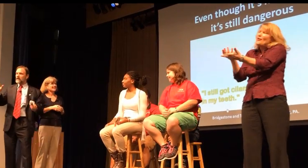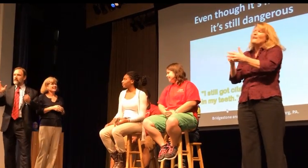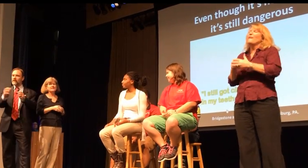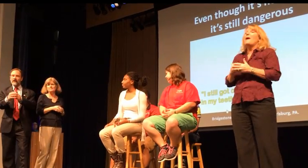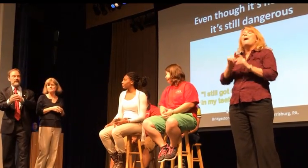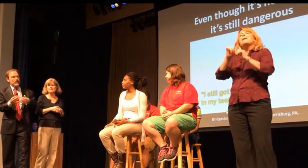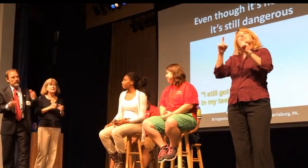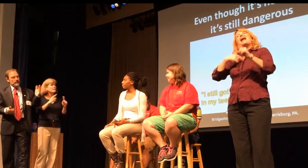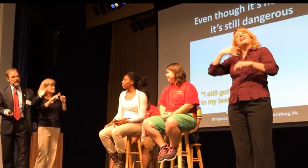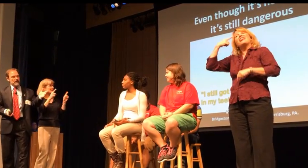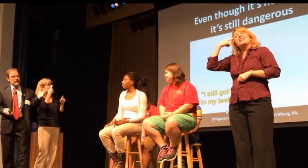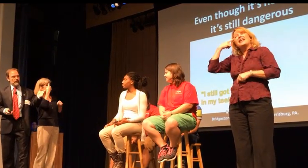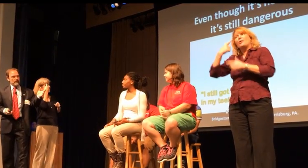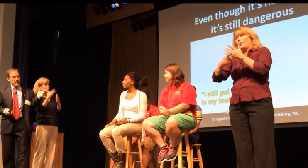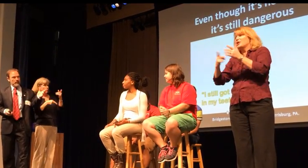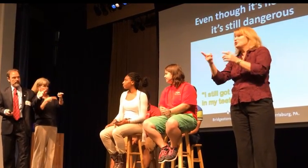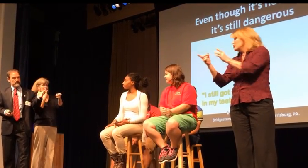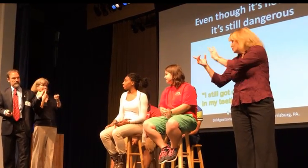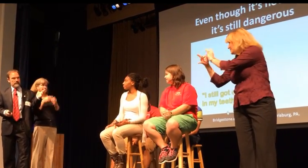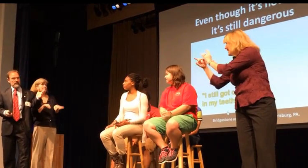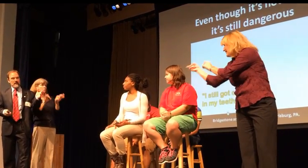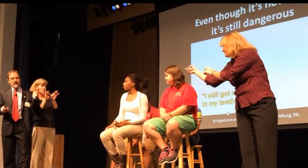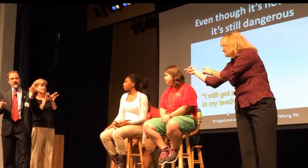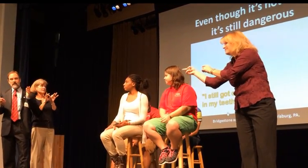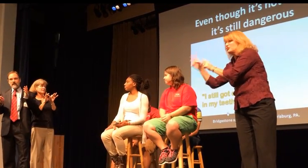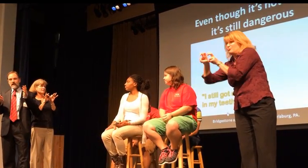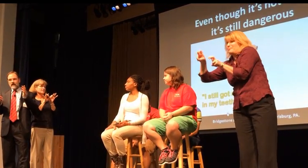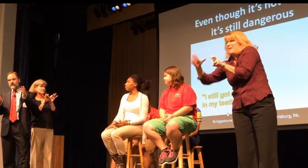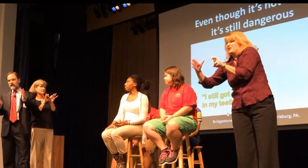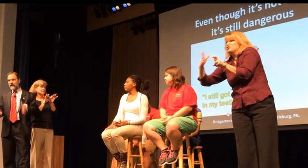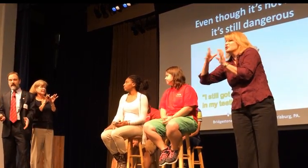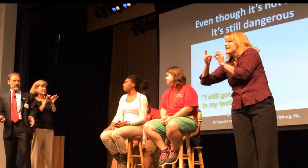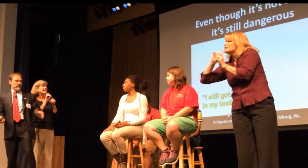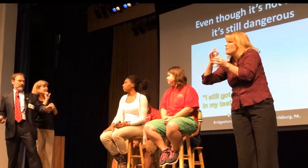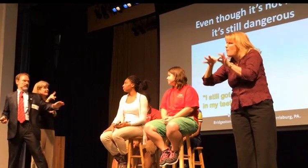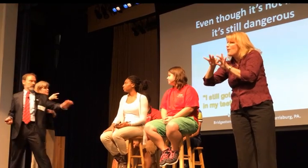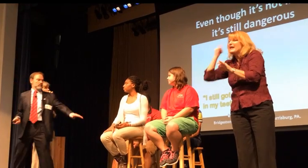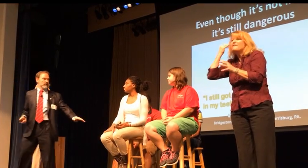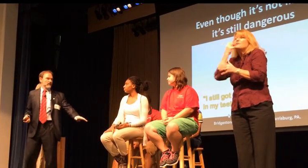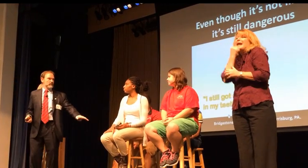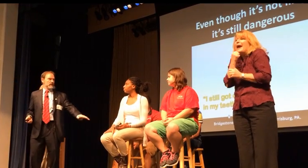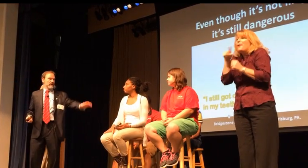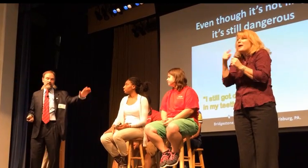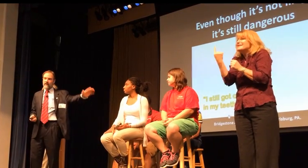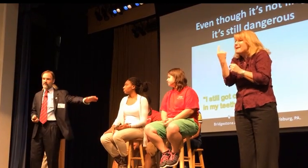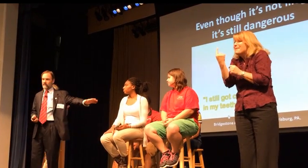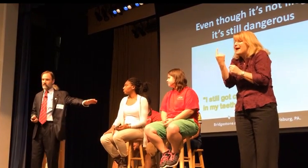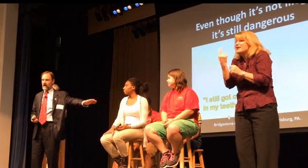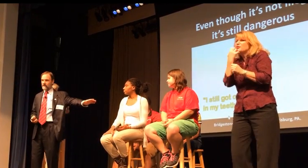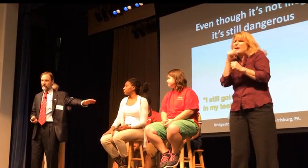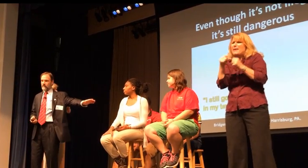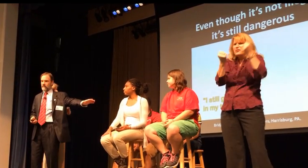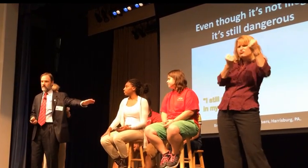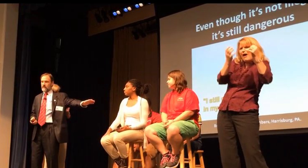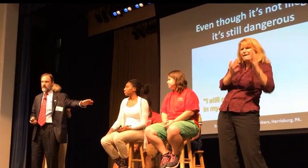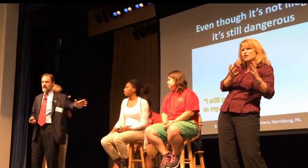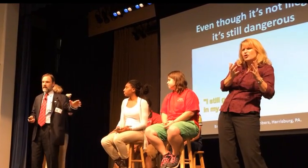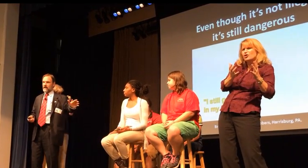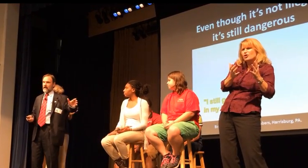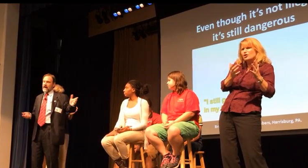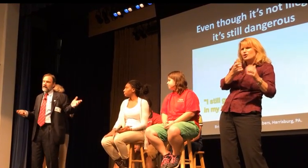so but but I think what you said is really important if you care about somebody if you care about your driver